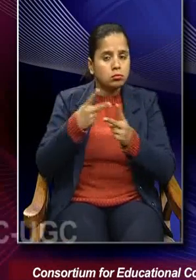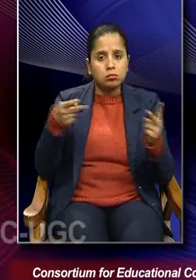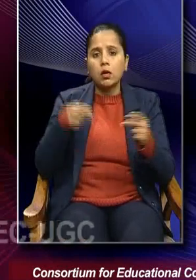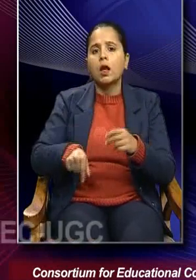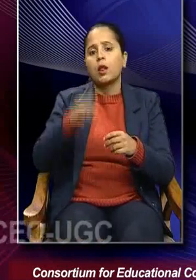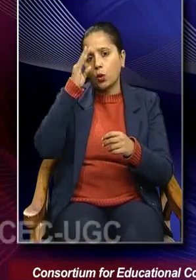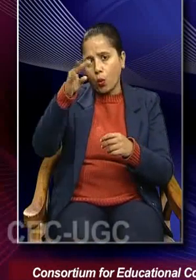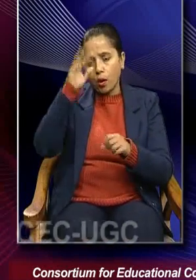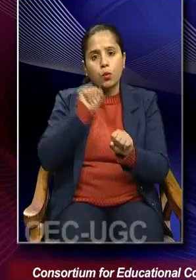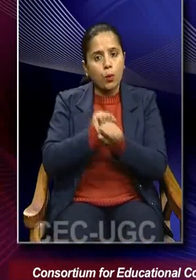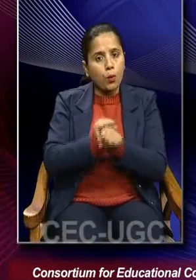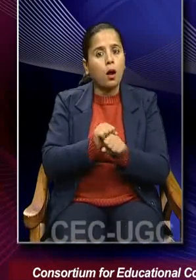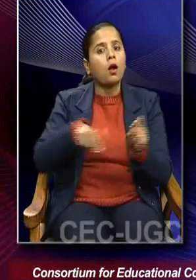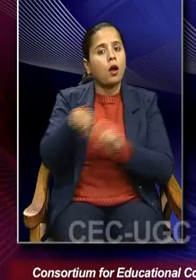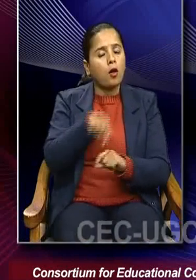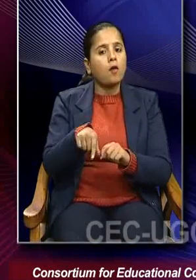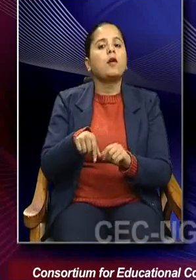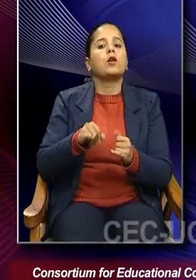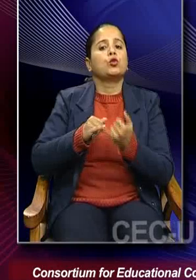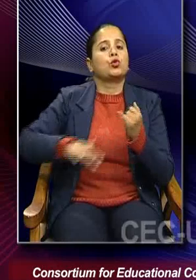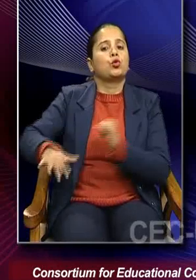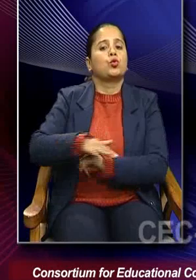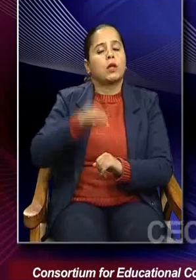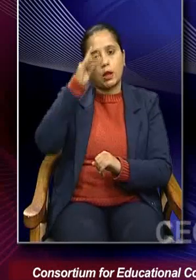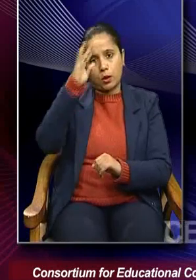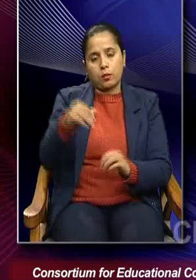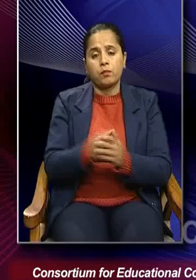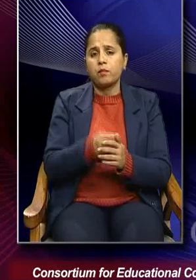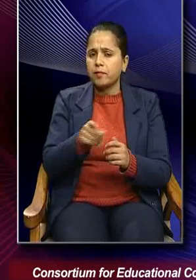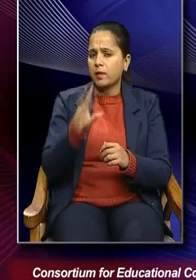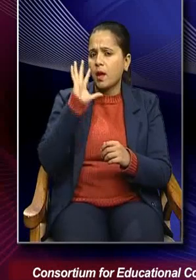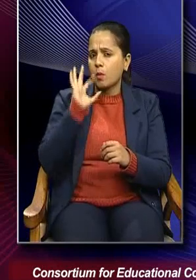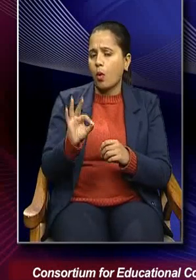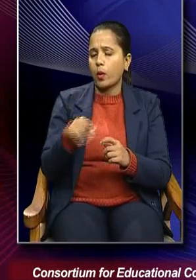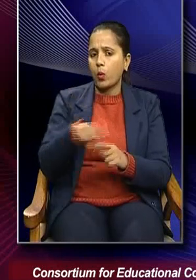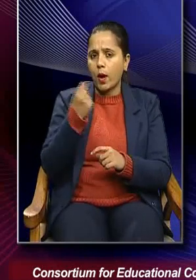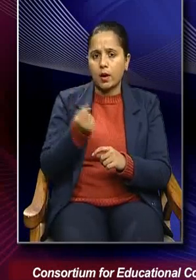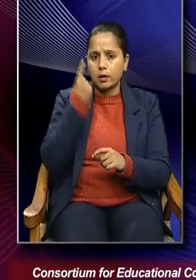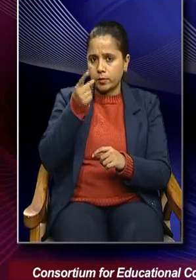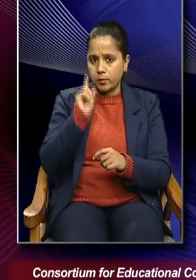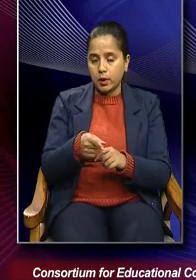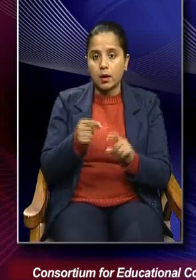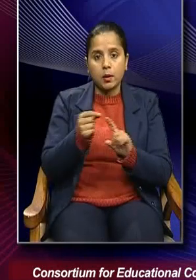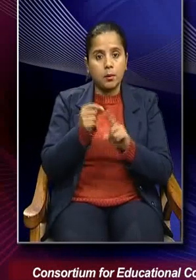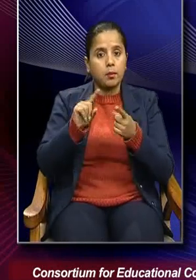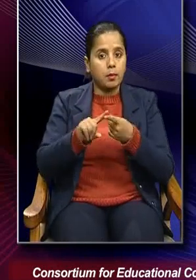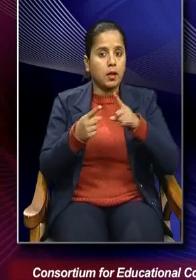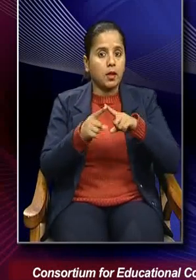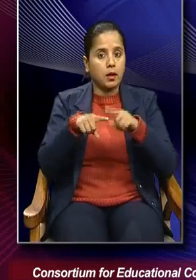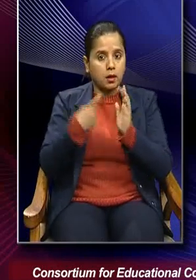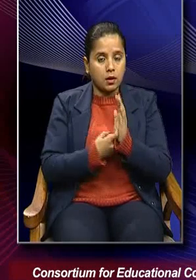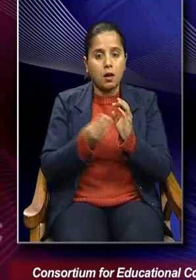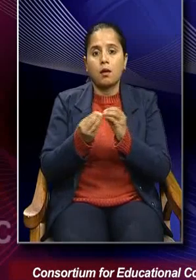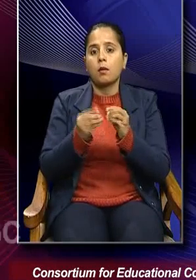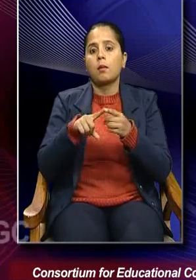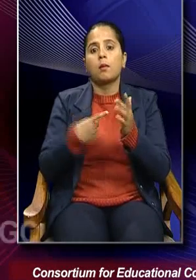work to sociological theory. Now, it is important to understand that Peter Berger's book, An